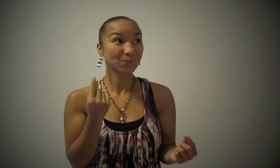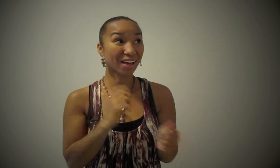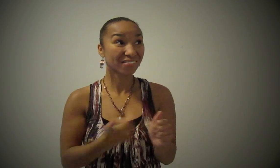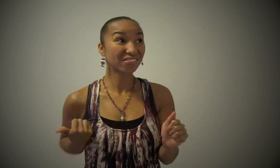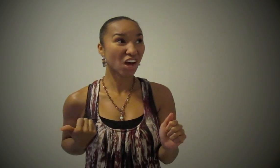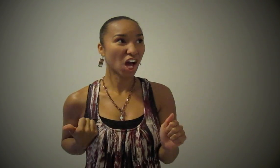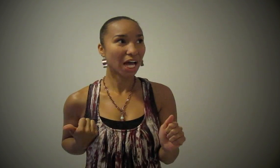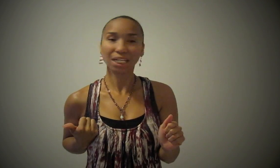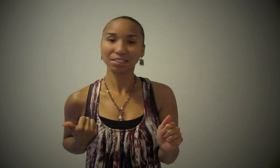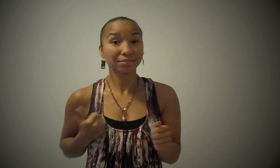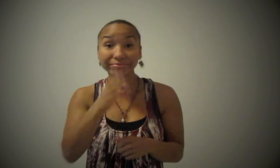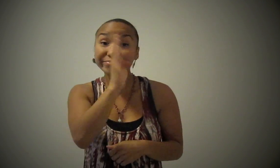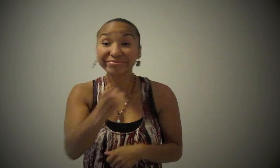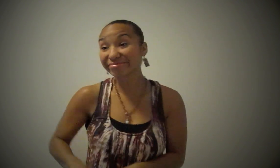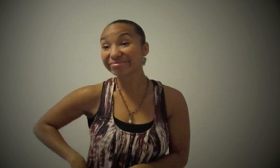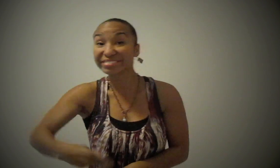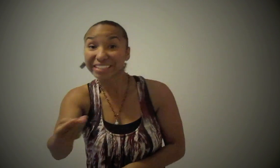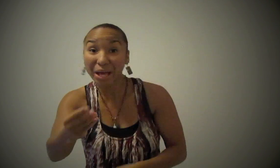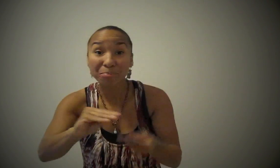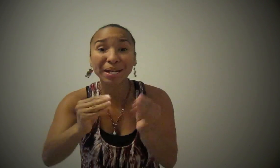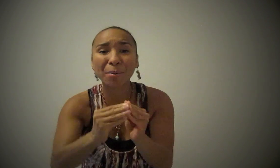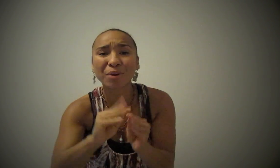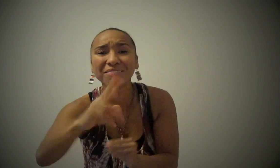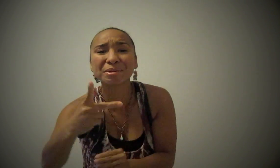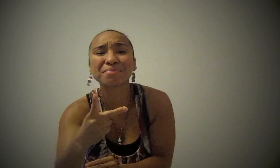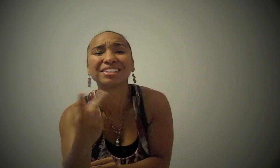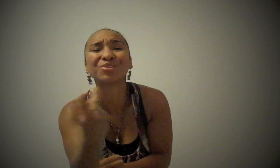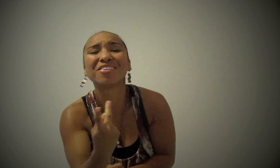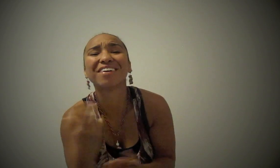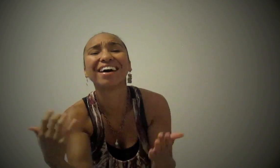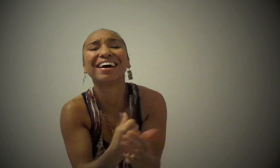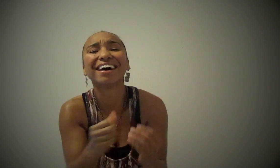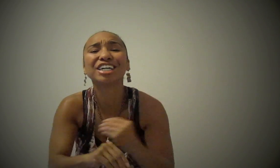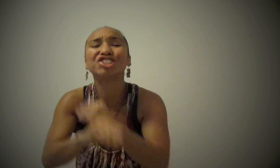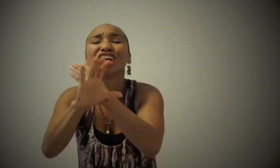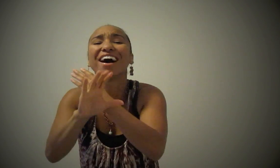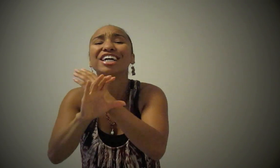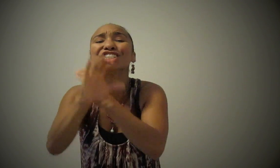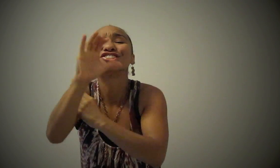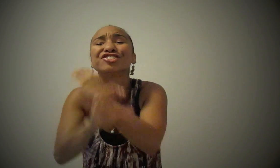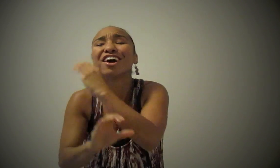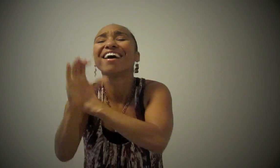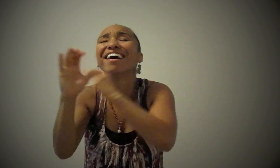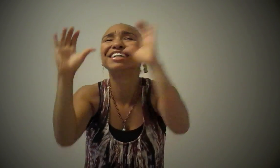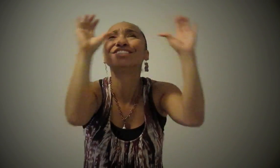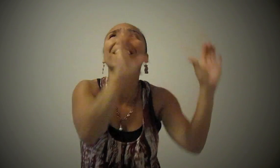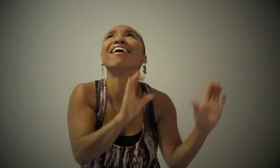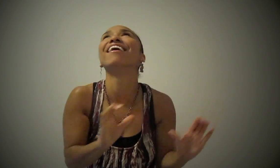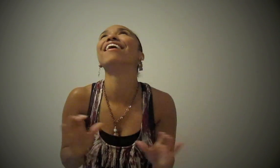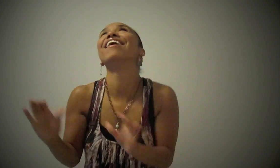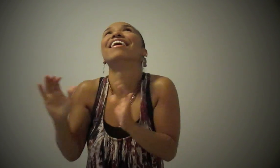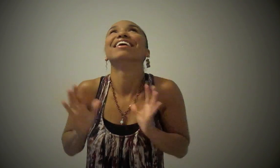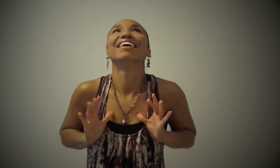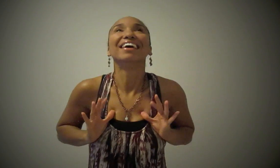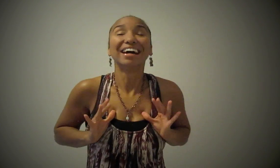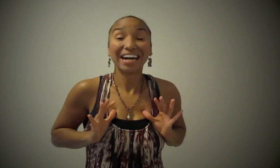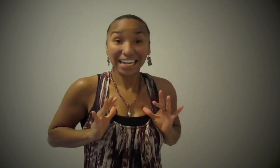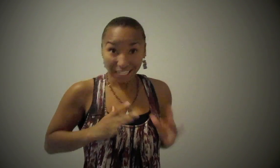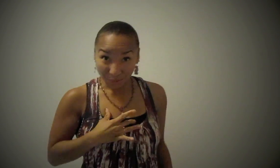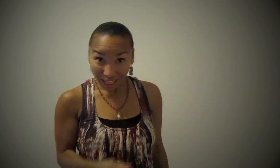Hey, I just met you And this is crazy But here's my number, so call me maybe